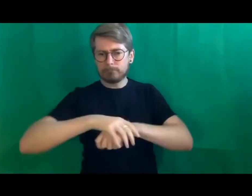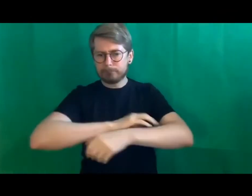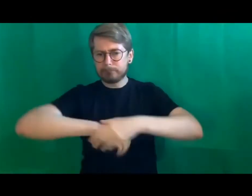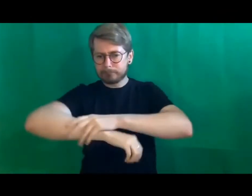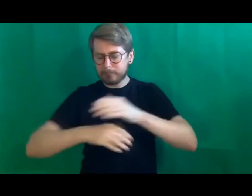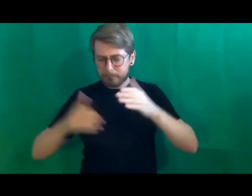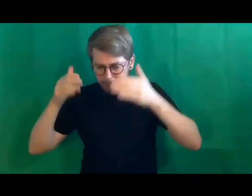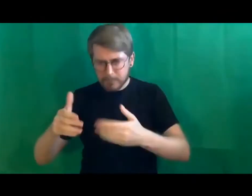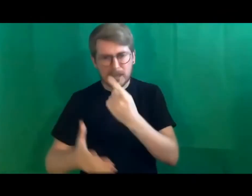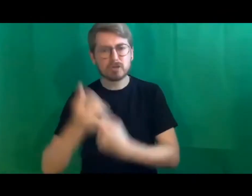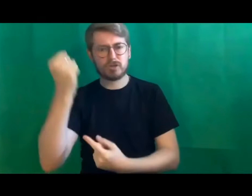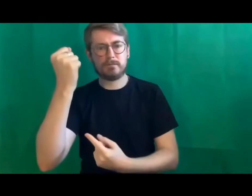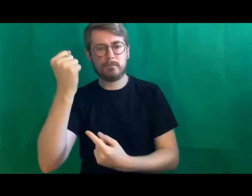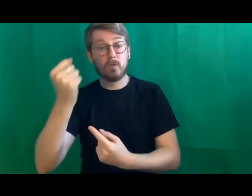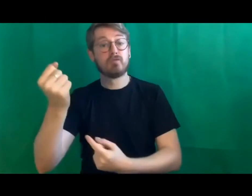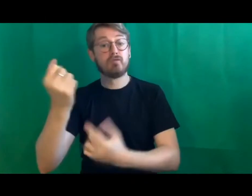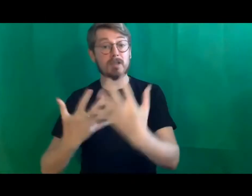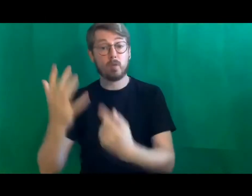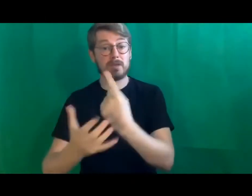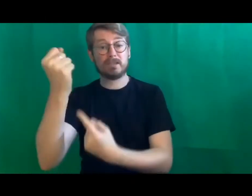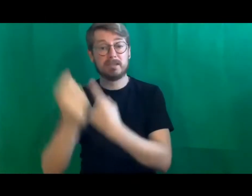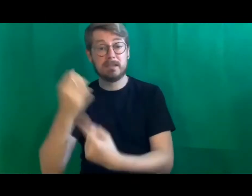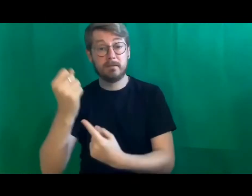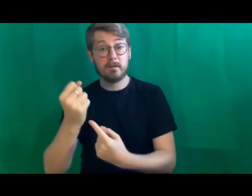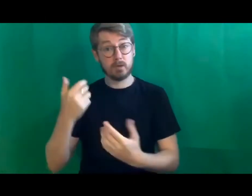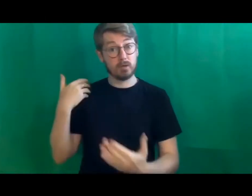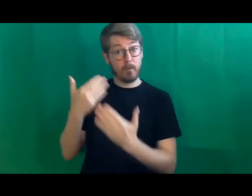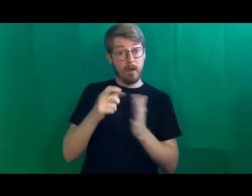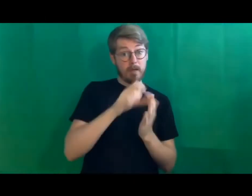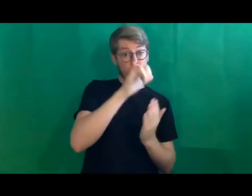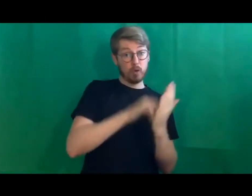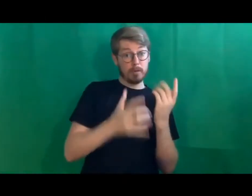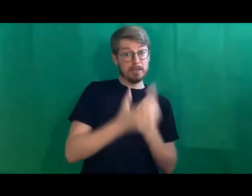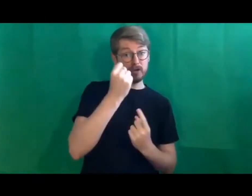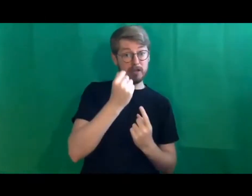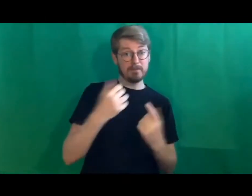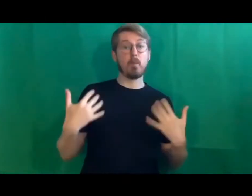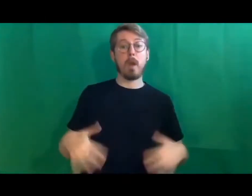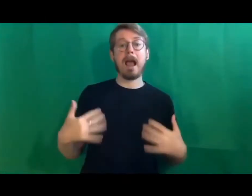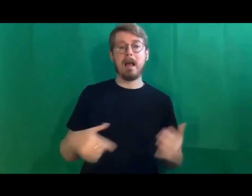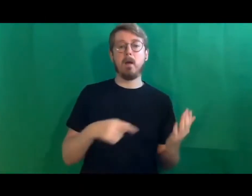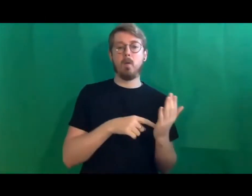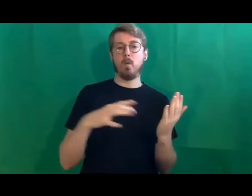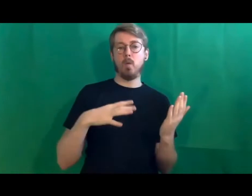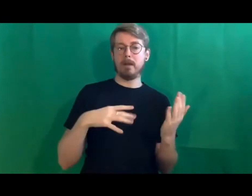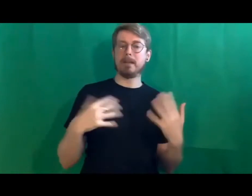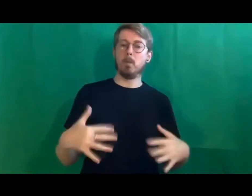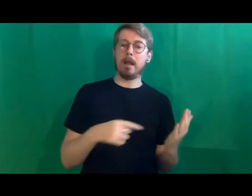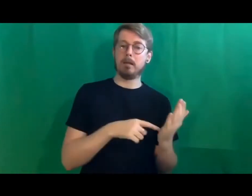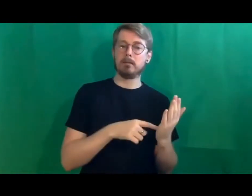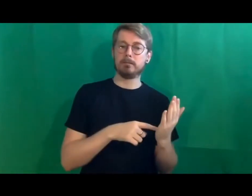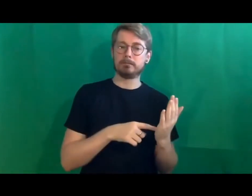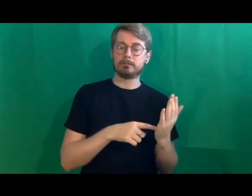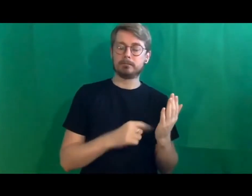and even getting this far you know is quite an achievement. I think there's a need you know the things that we are